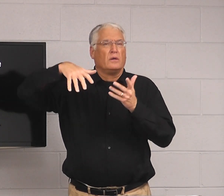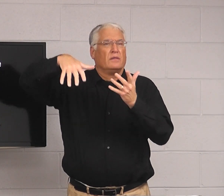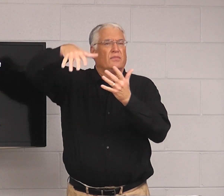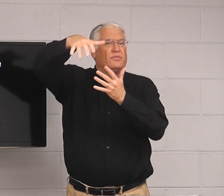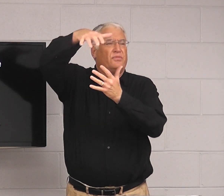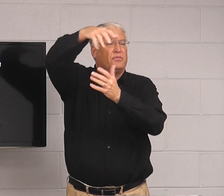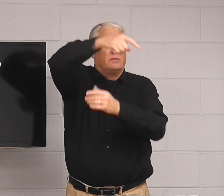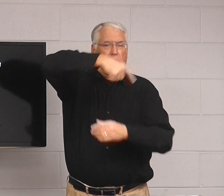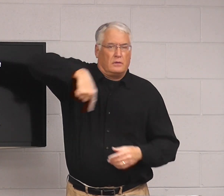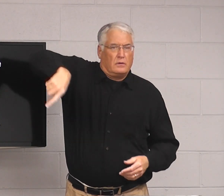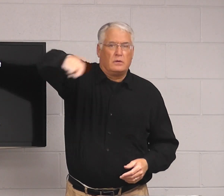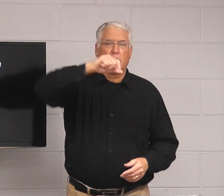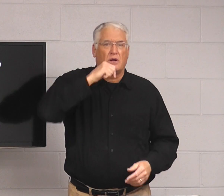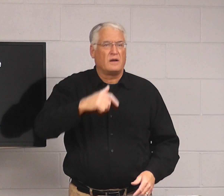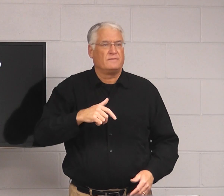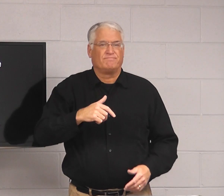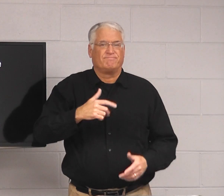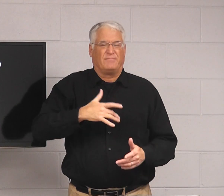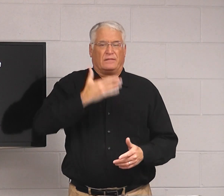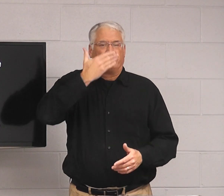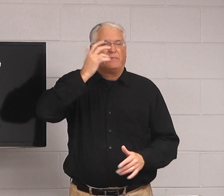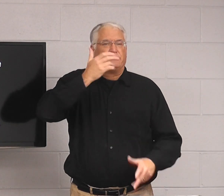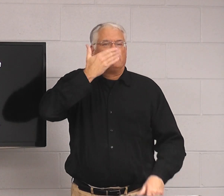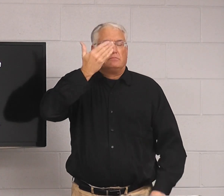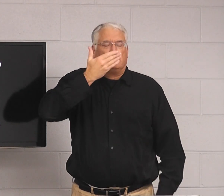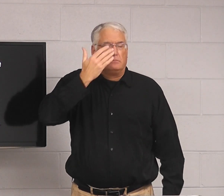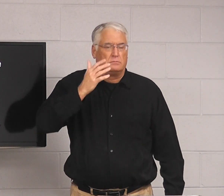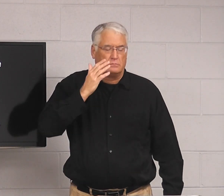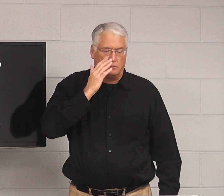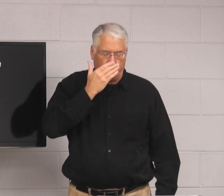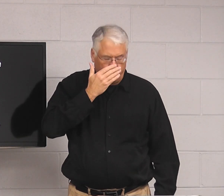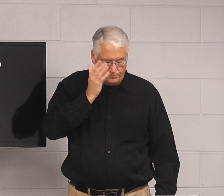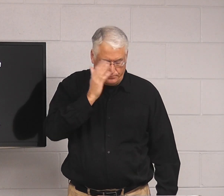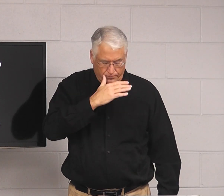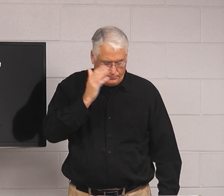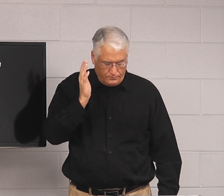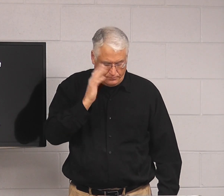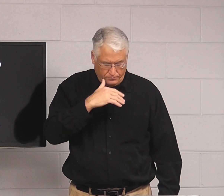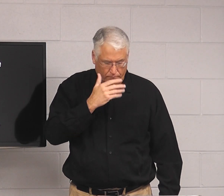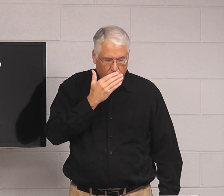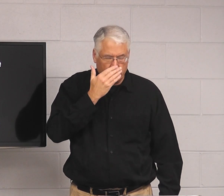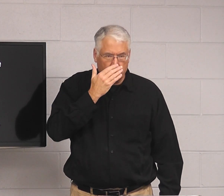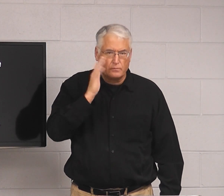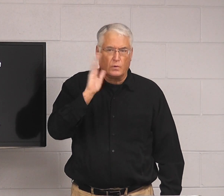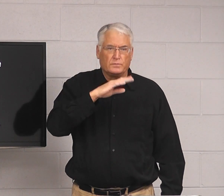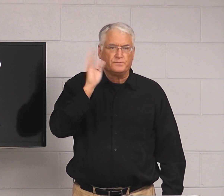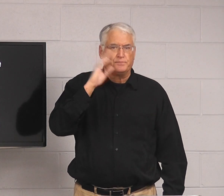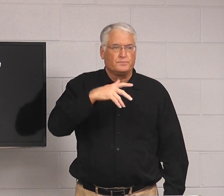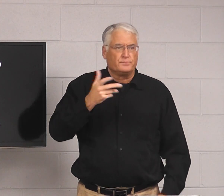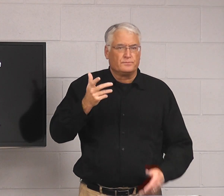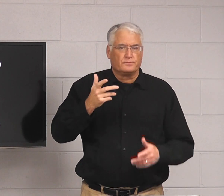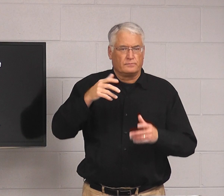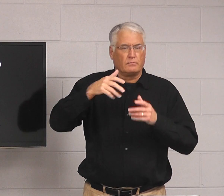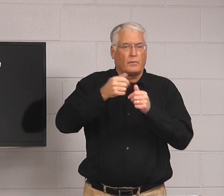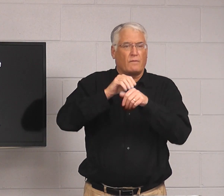it causes that filth. It kind of makes you smell bad. It kind of spreads,